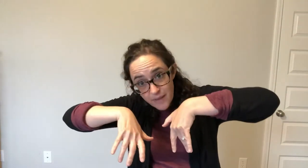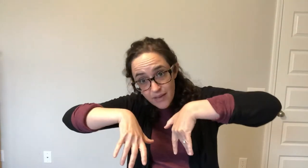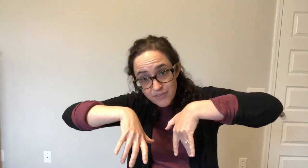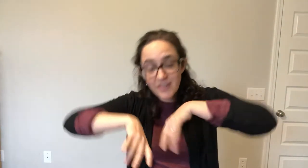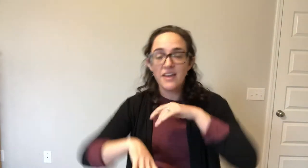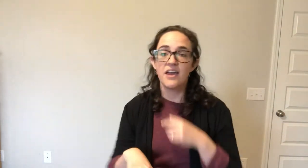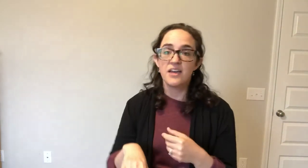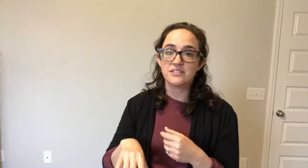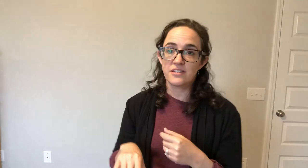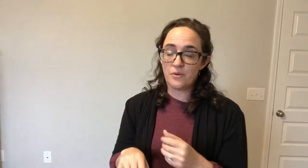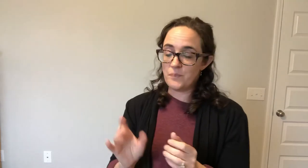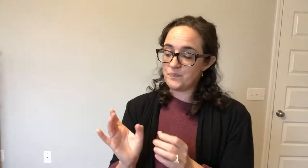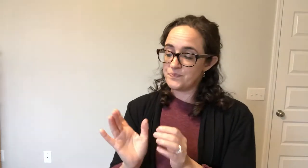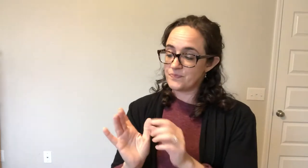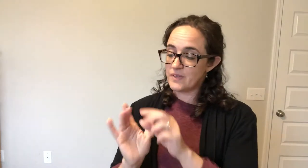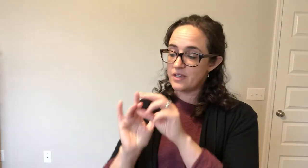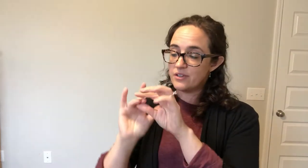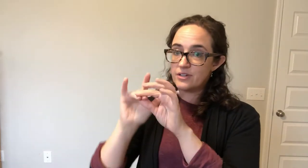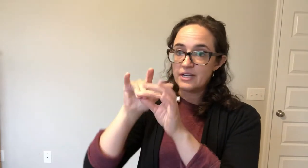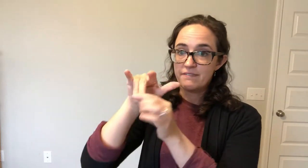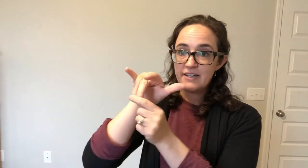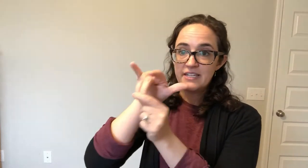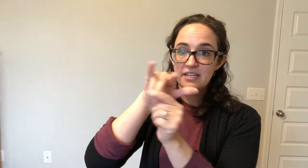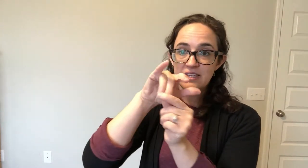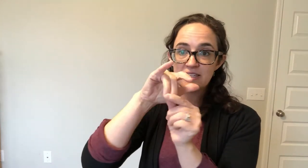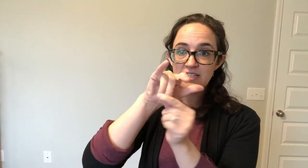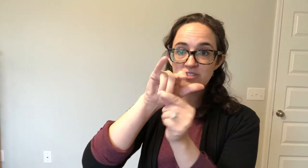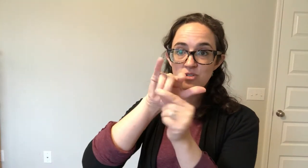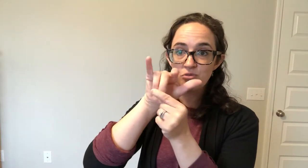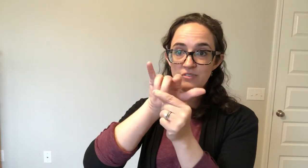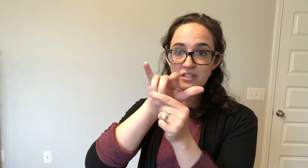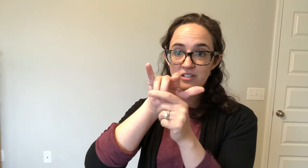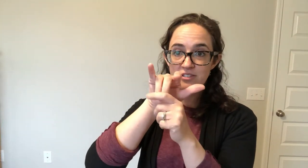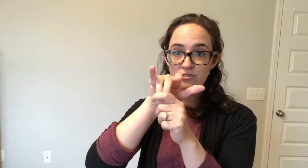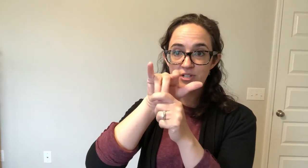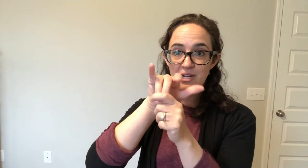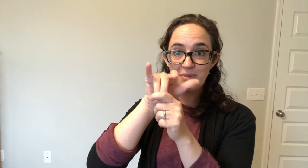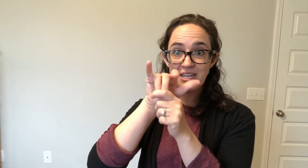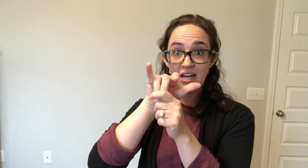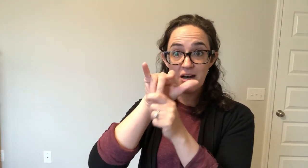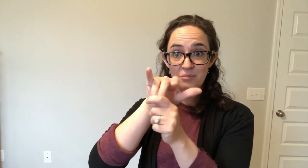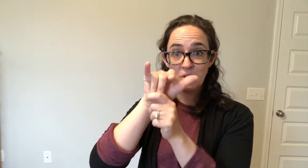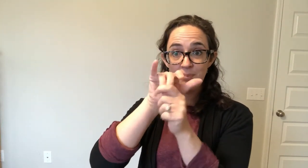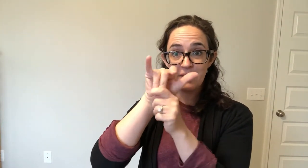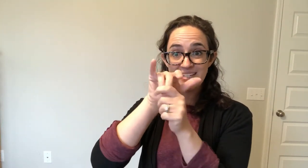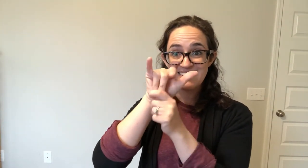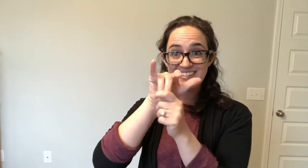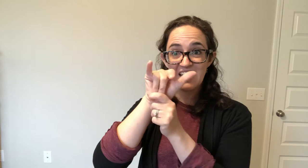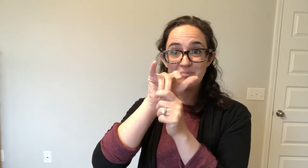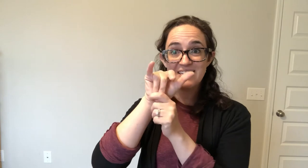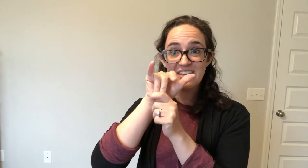mouth. So you're gonna find these two fingers. Those are gonna become your bunny's top teeth.